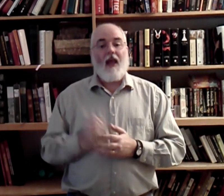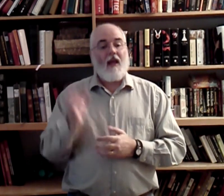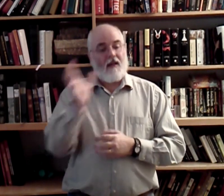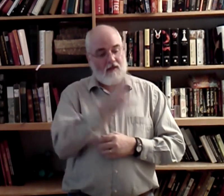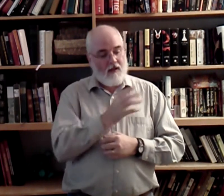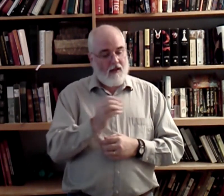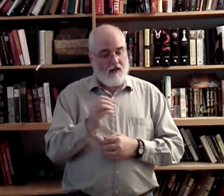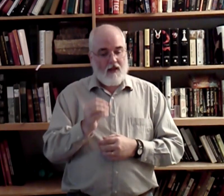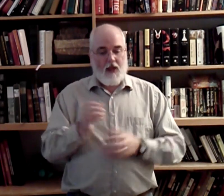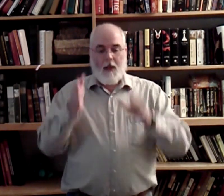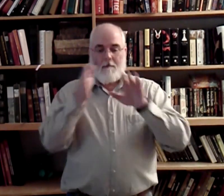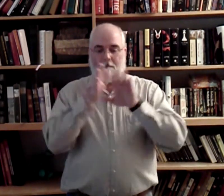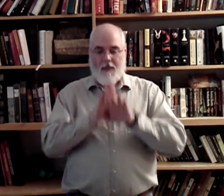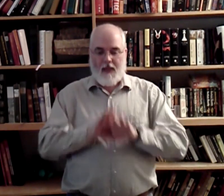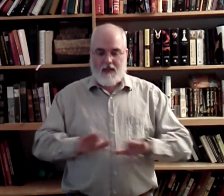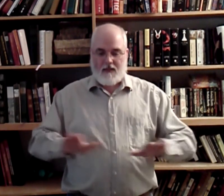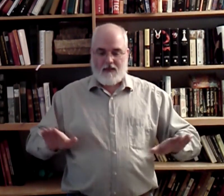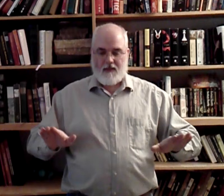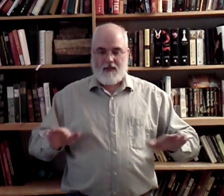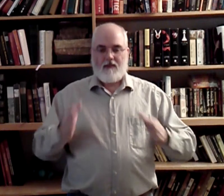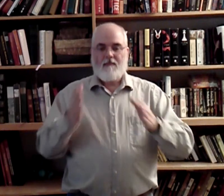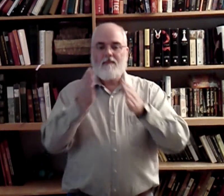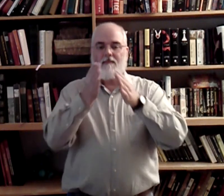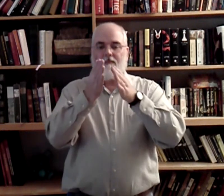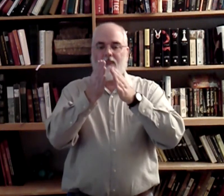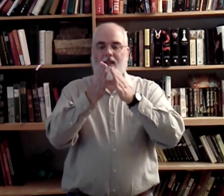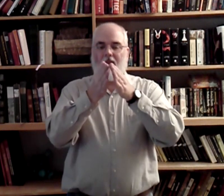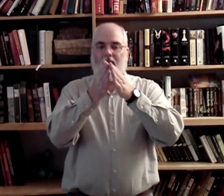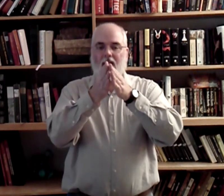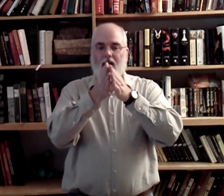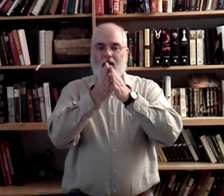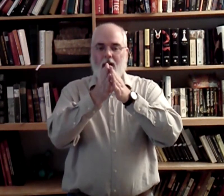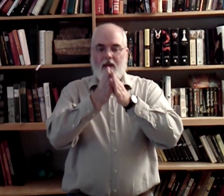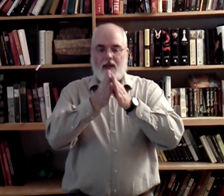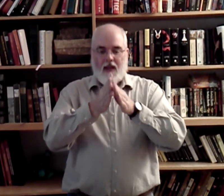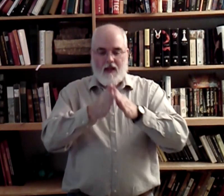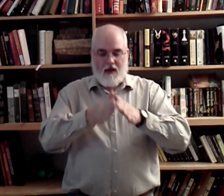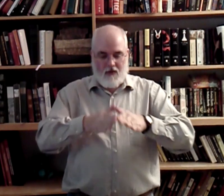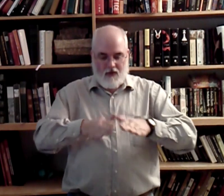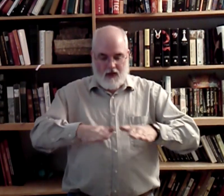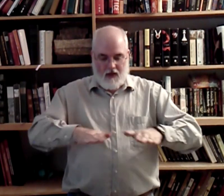And. Peace. It's kind of like. Coming down. And.